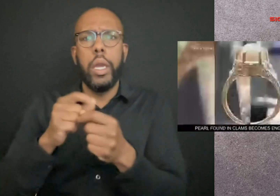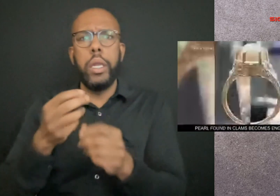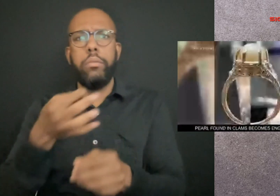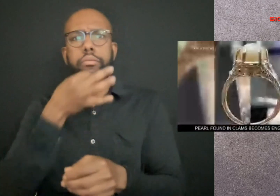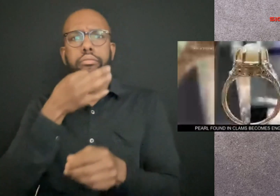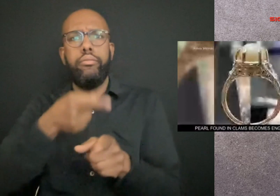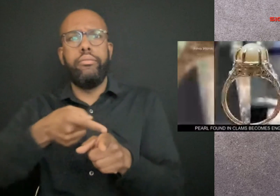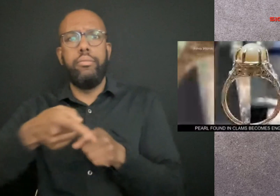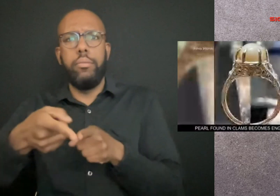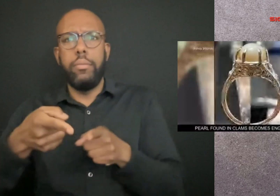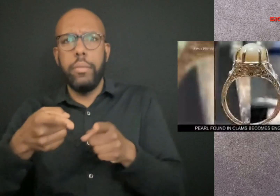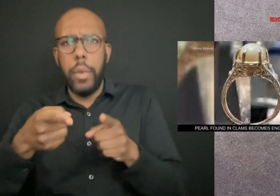about one in a million.